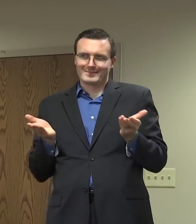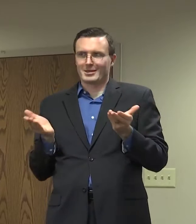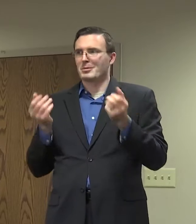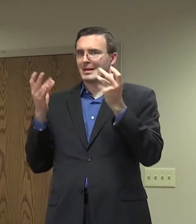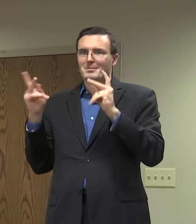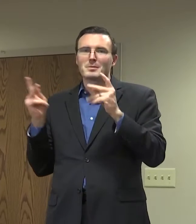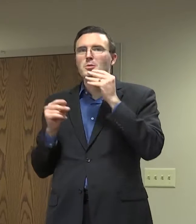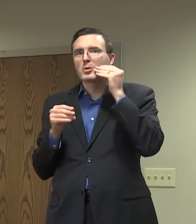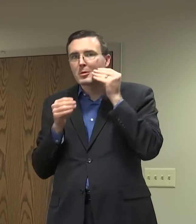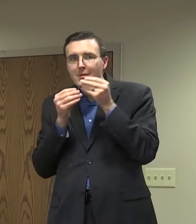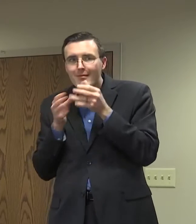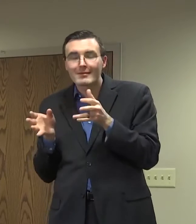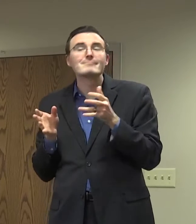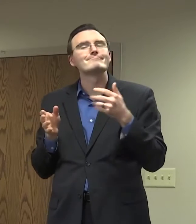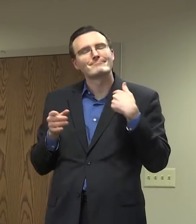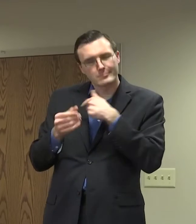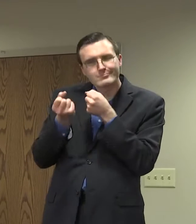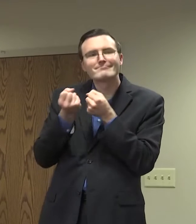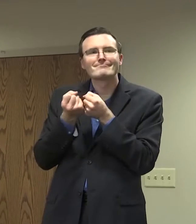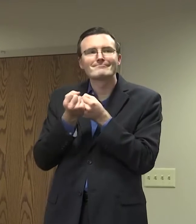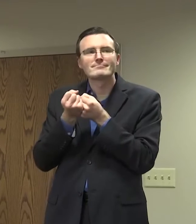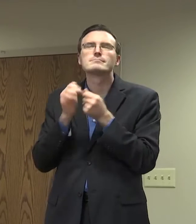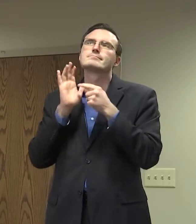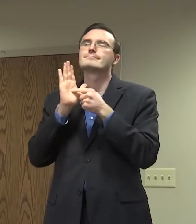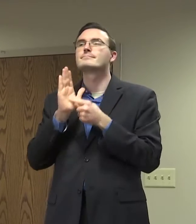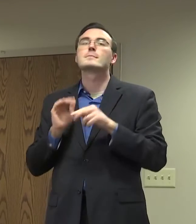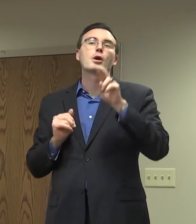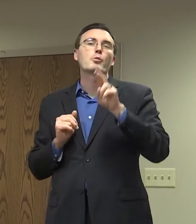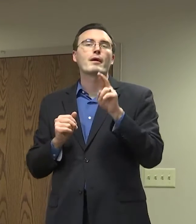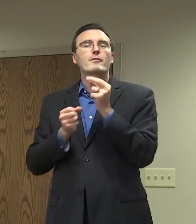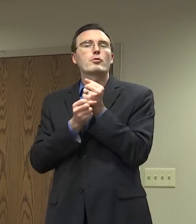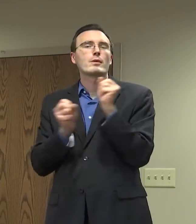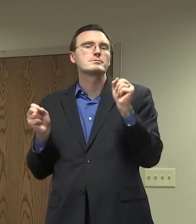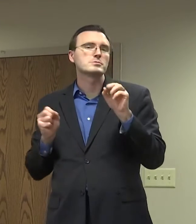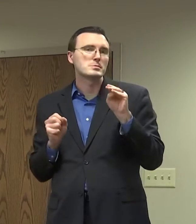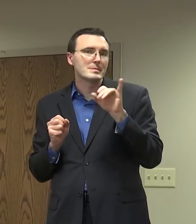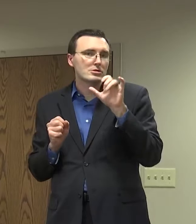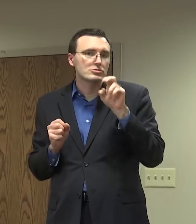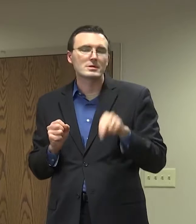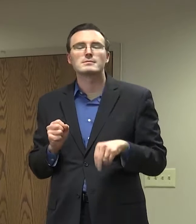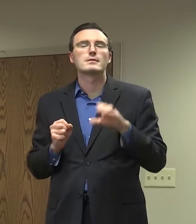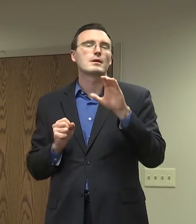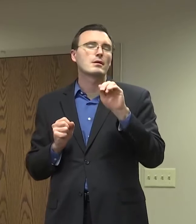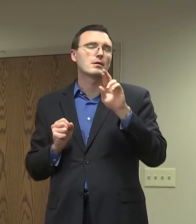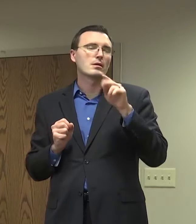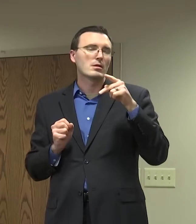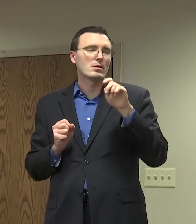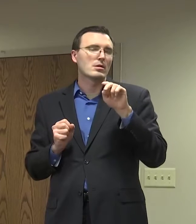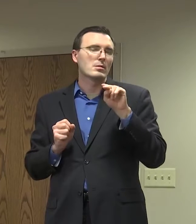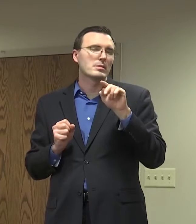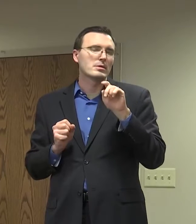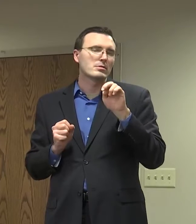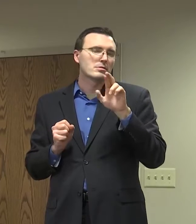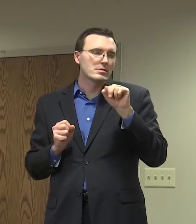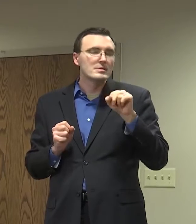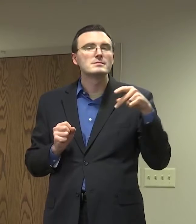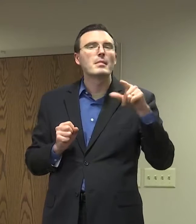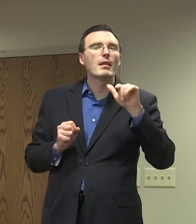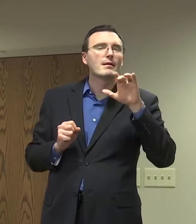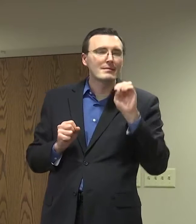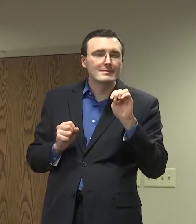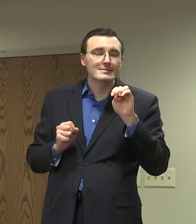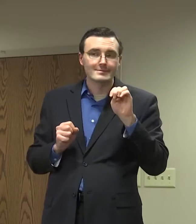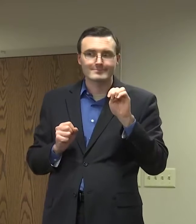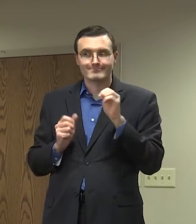places like the Rockford Rescue Mission and Carpenter's Place and other sites we are going to be working to vaccinate